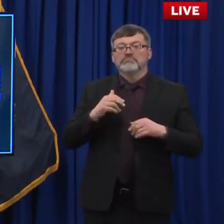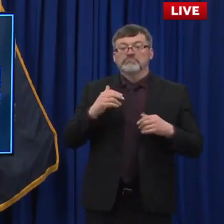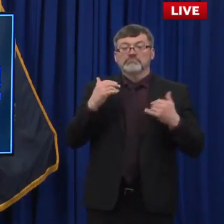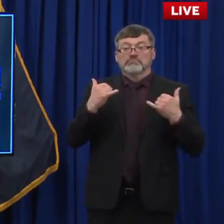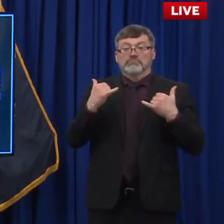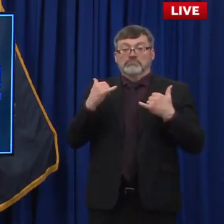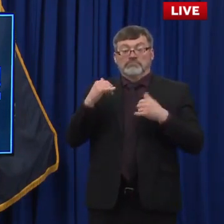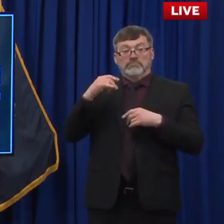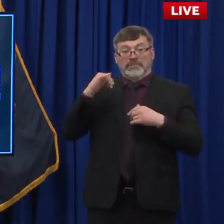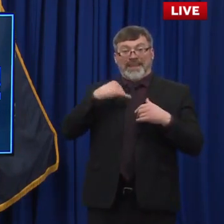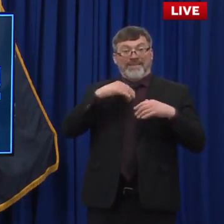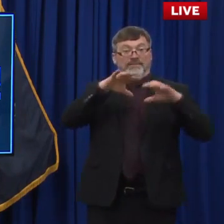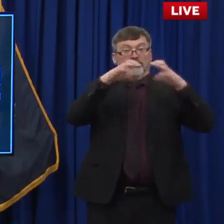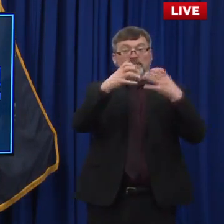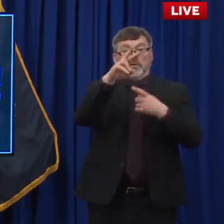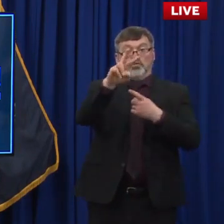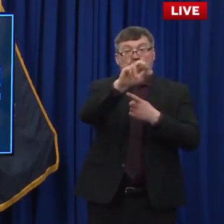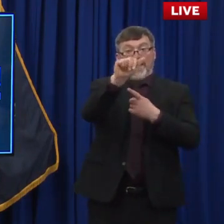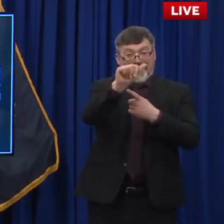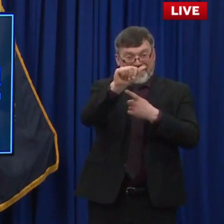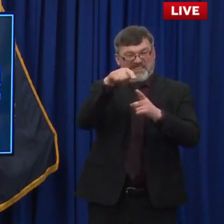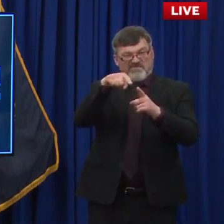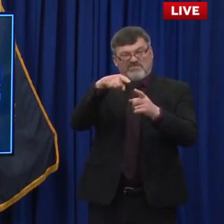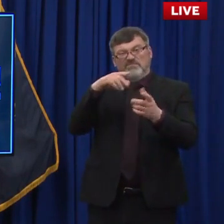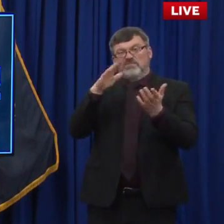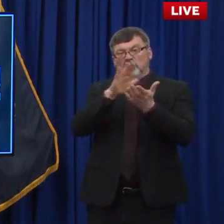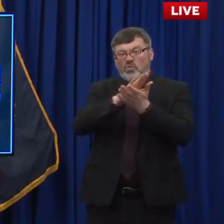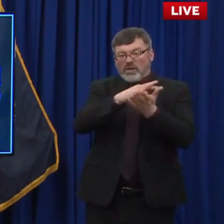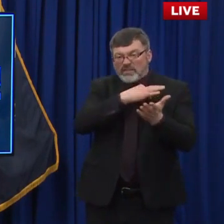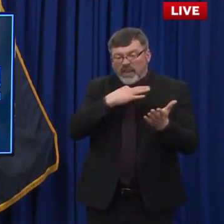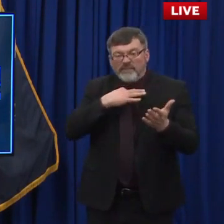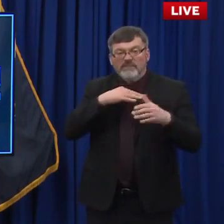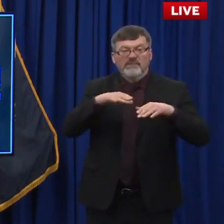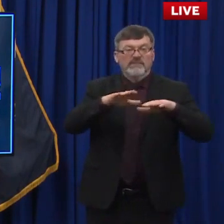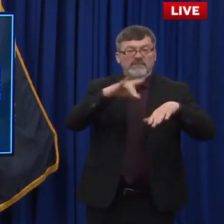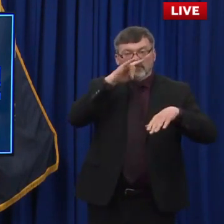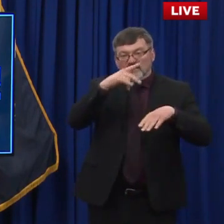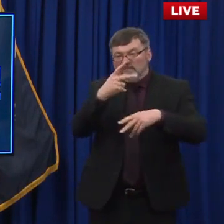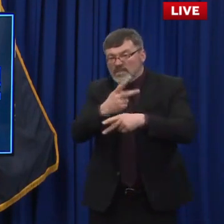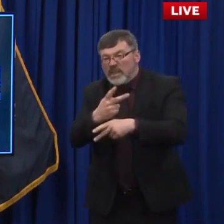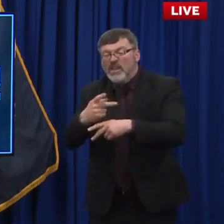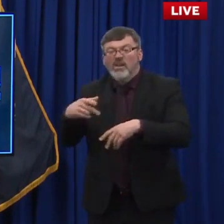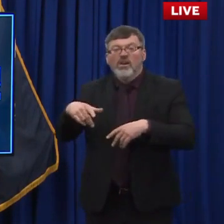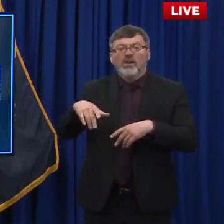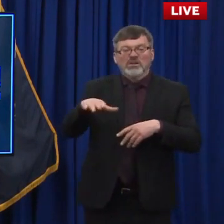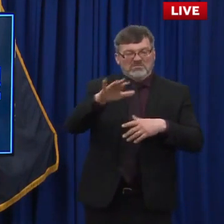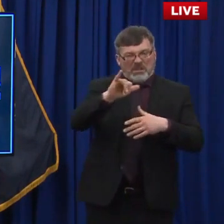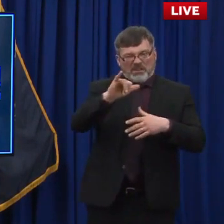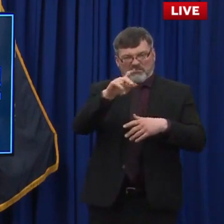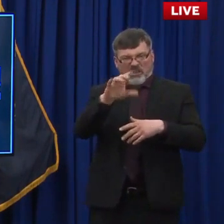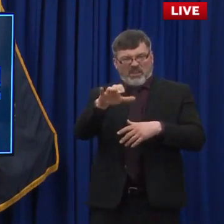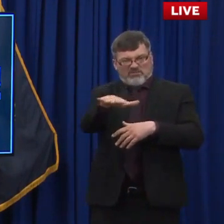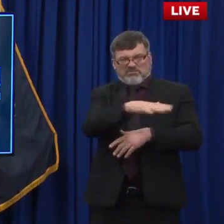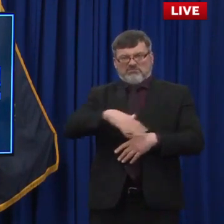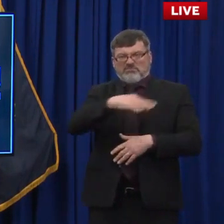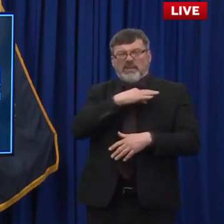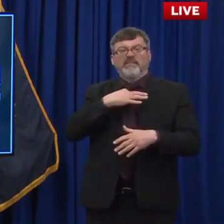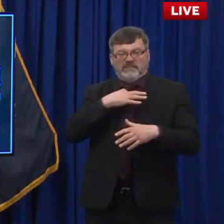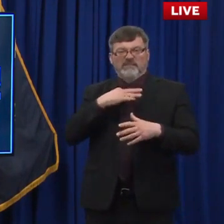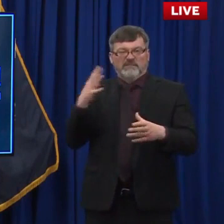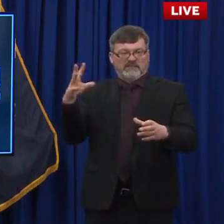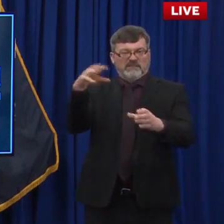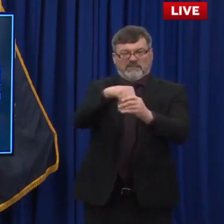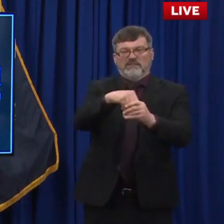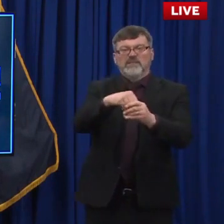that being school staff or childcare camp staff, they are now signing up for the vaccine appointments with some of those appointments actually being administered